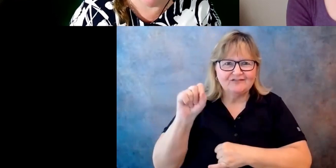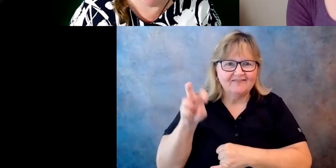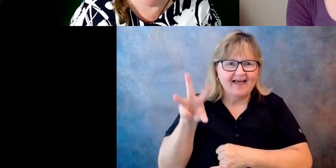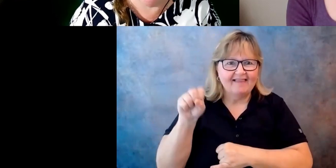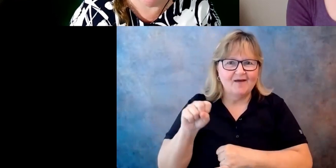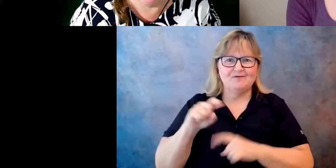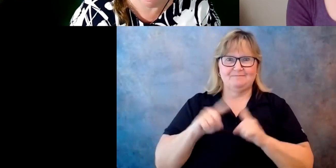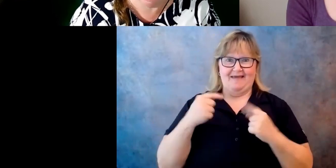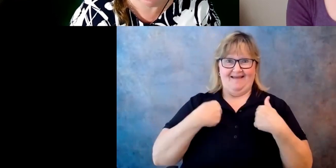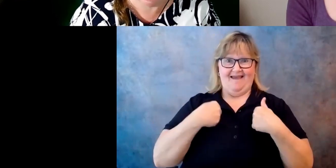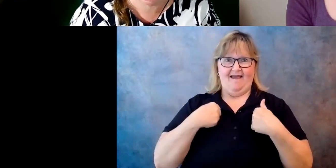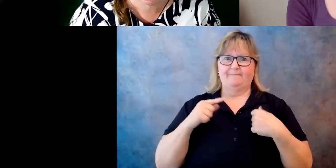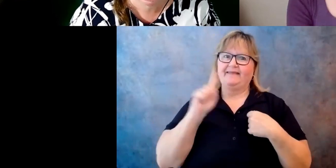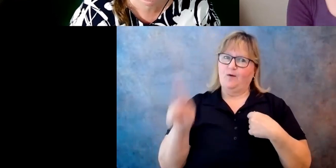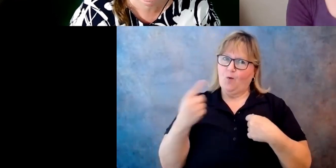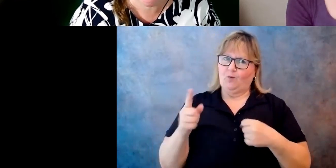full-time employee.